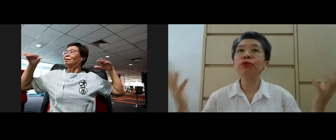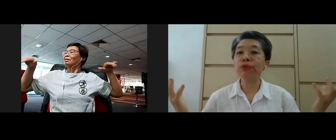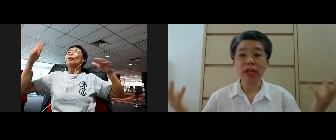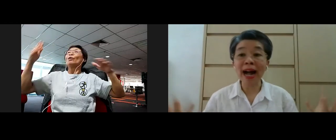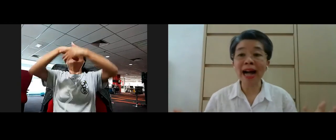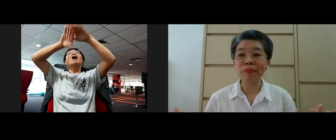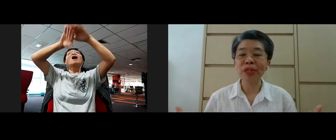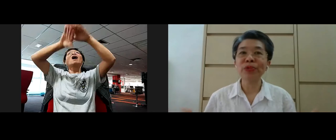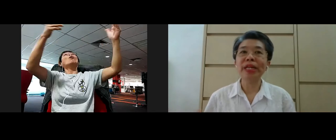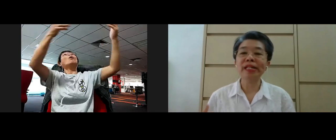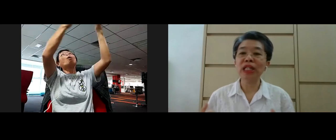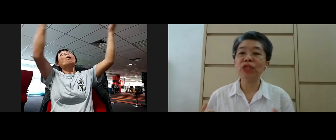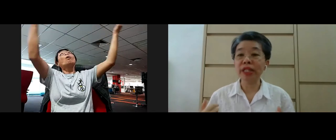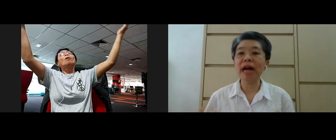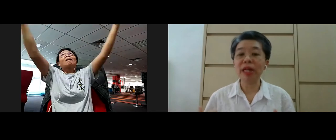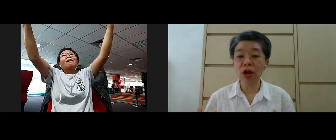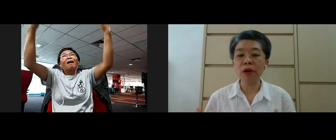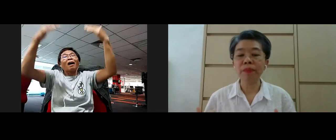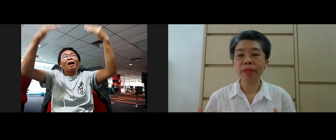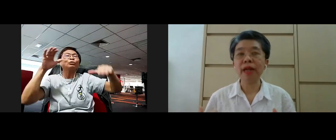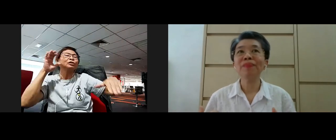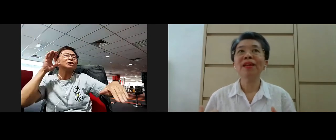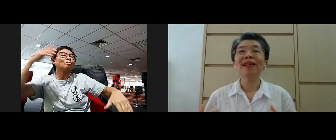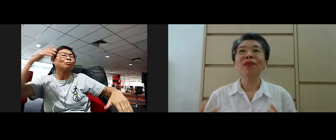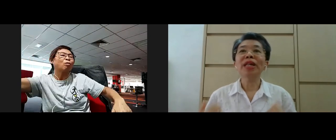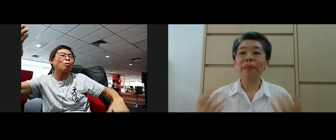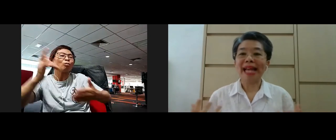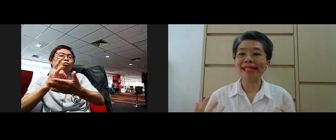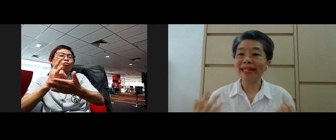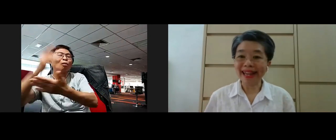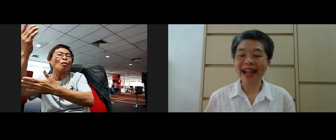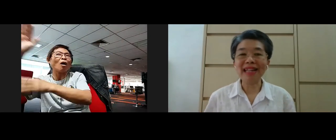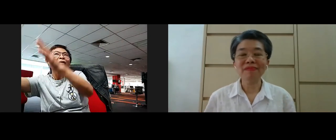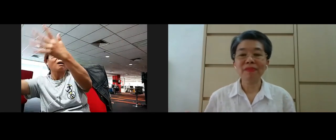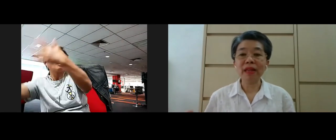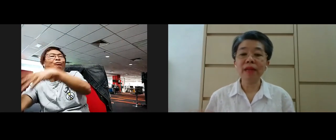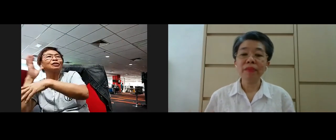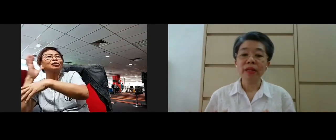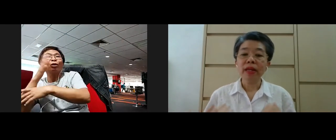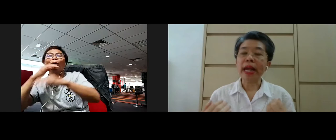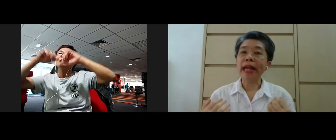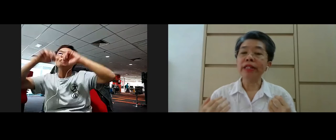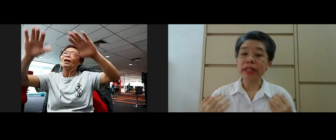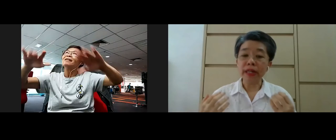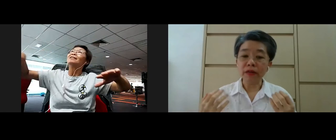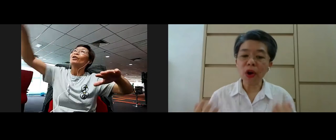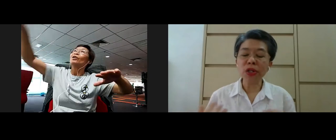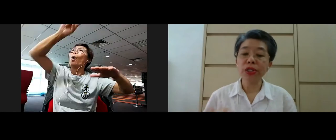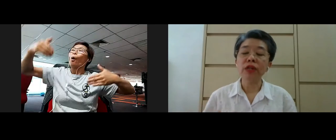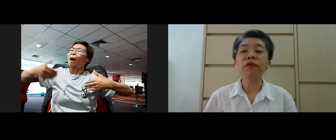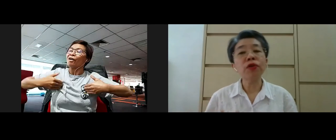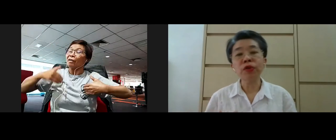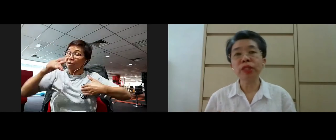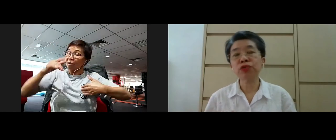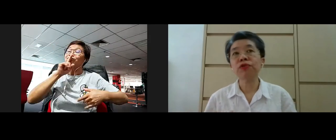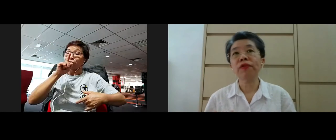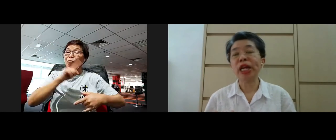do come to listen to the Dharma talk what a blessing they had and of course